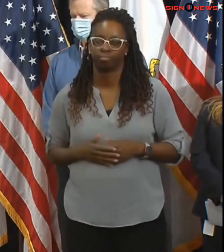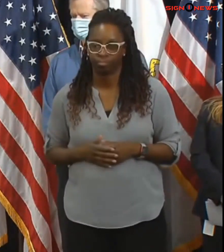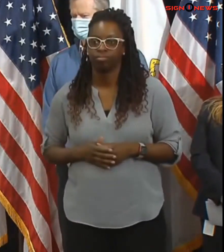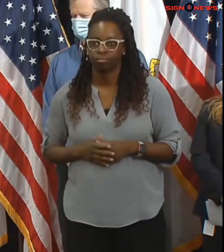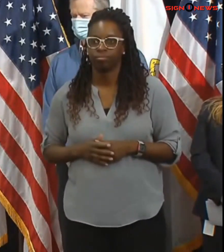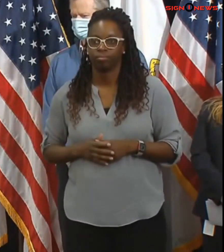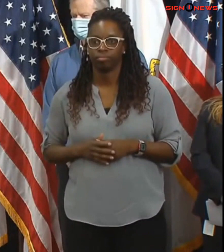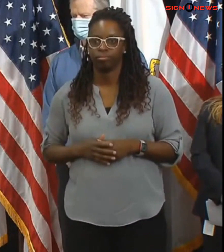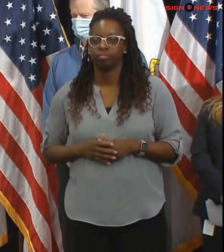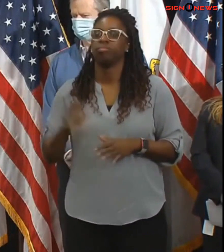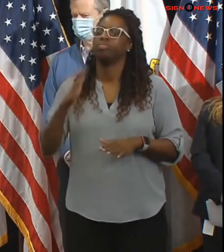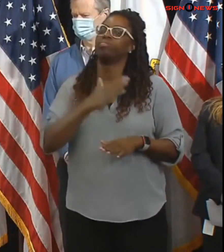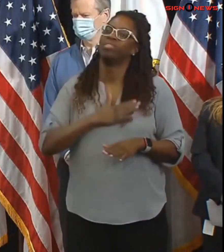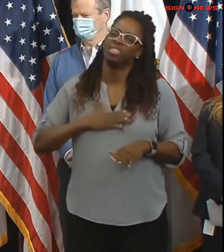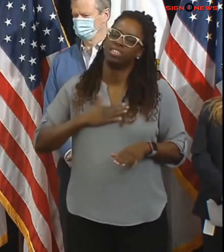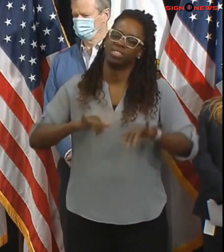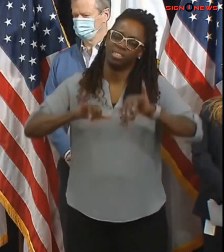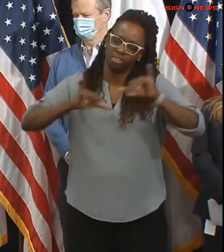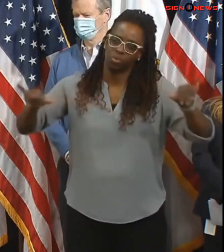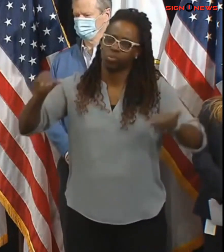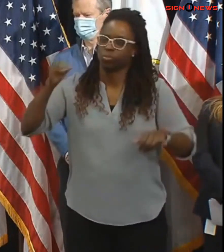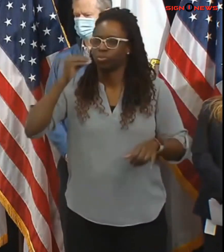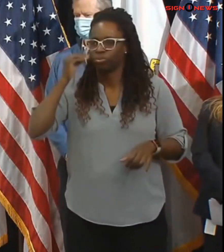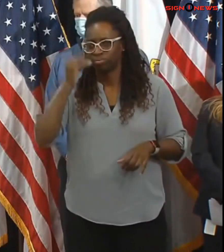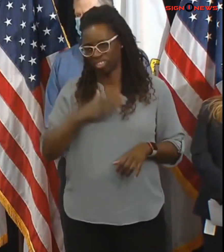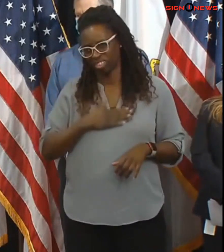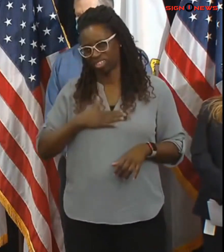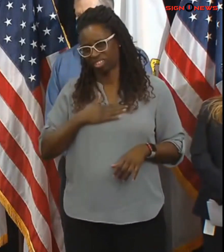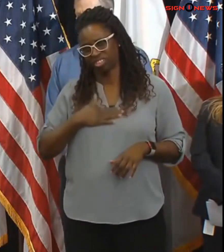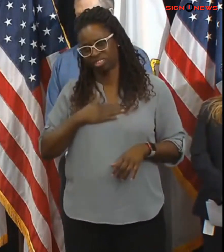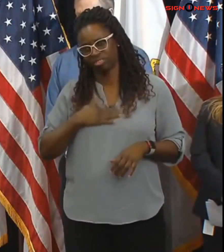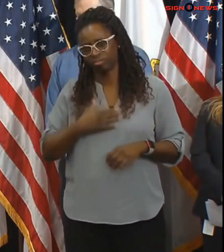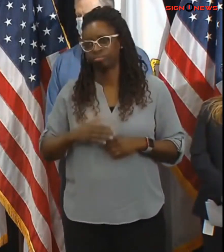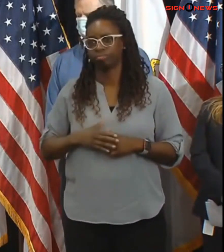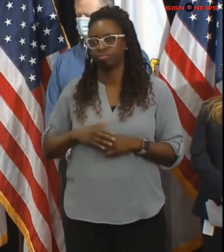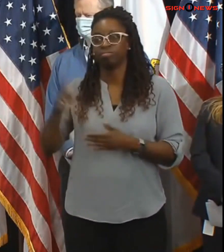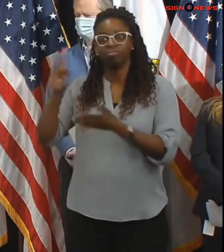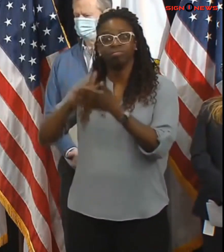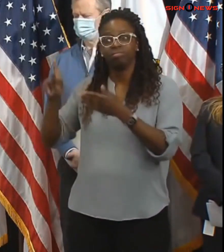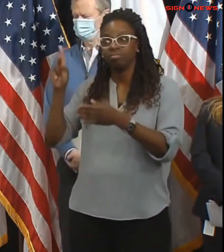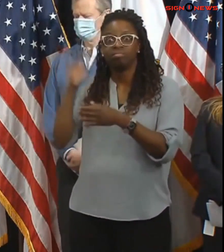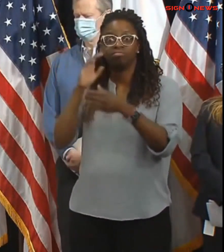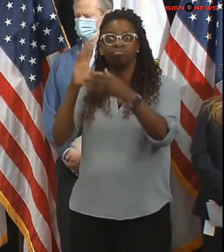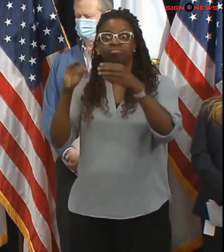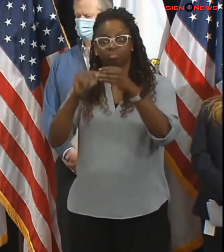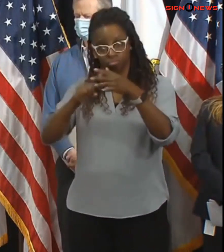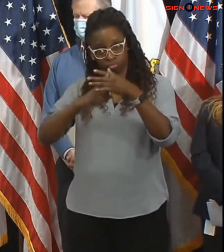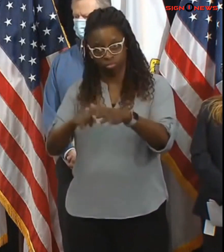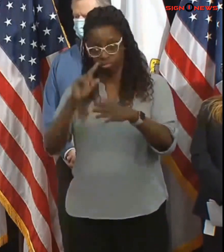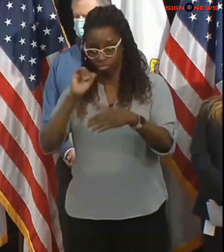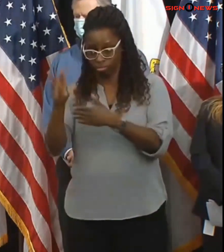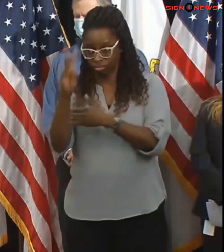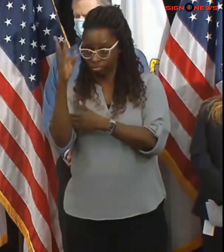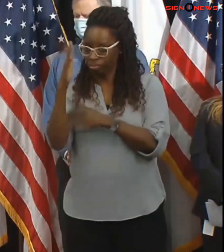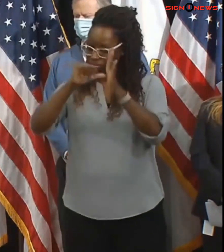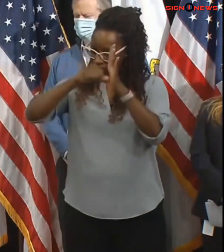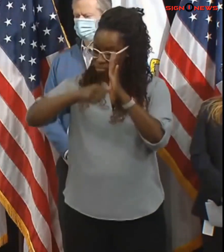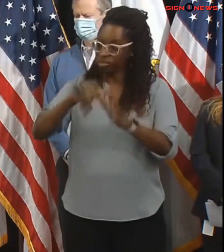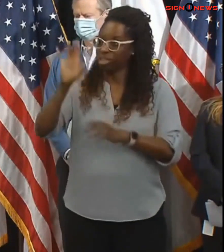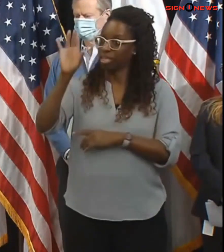implemented a truck ban as the secretary said that starts at 6 a.m on saturday through midnight on saturday this will apply to all tractor